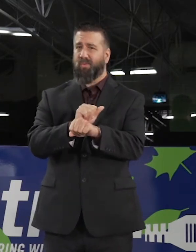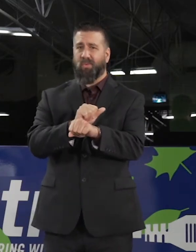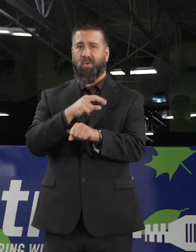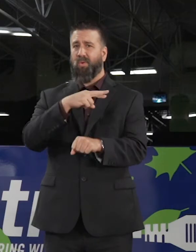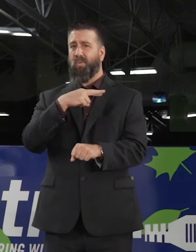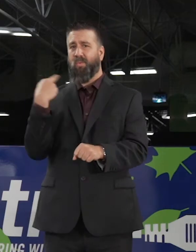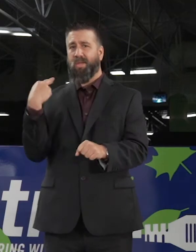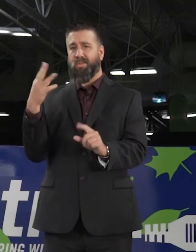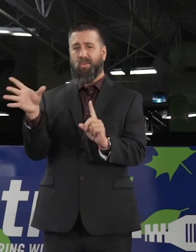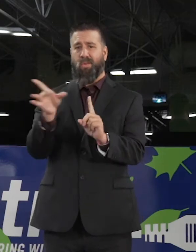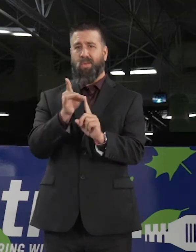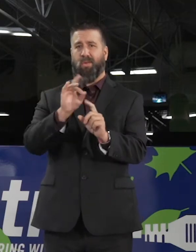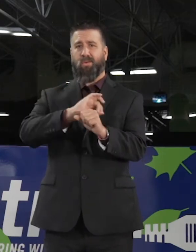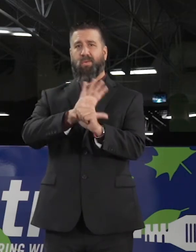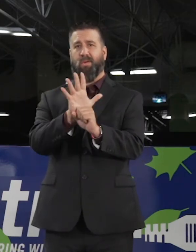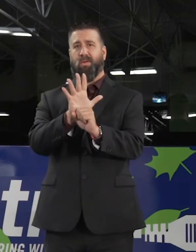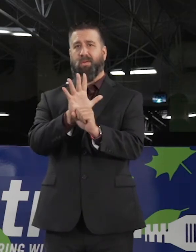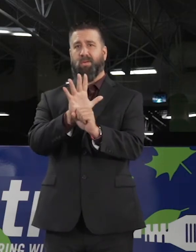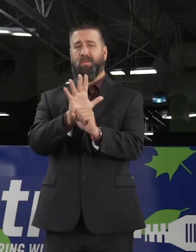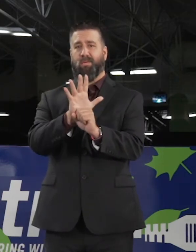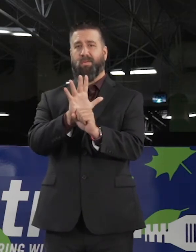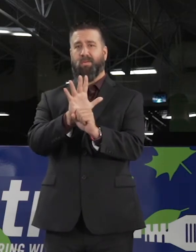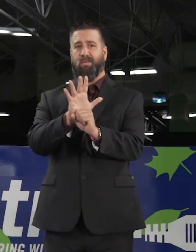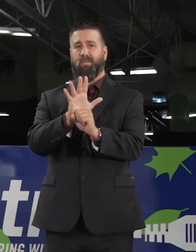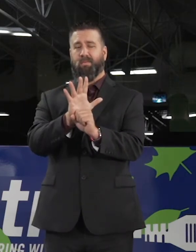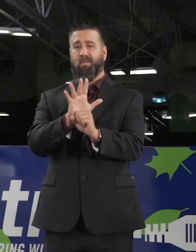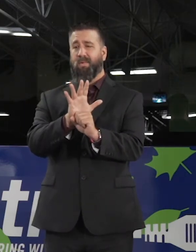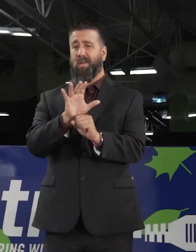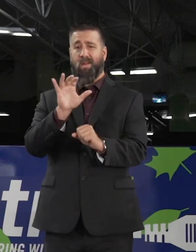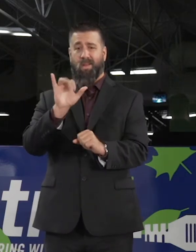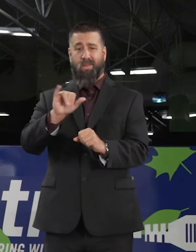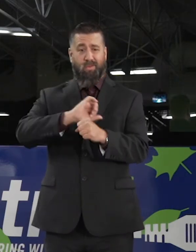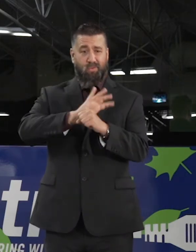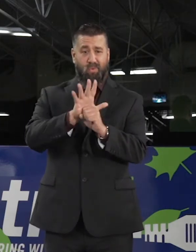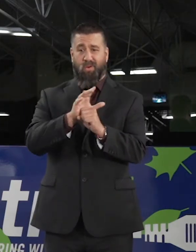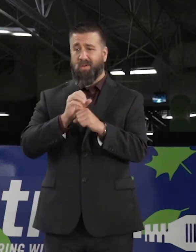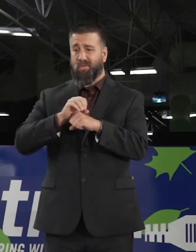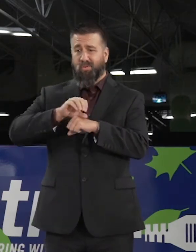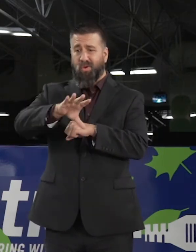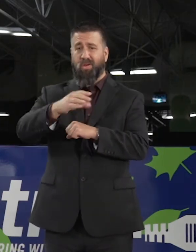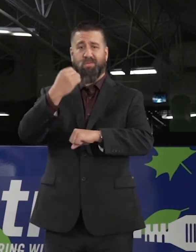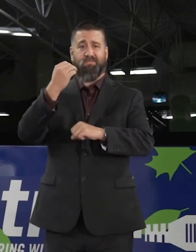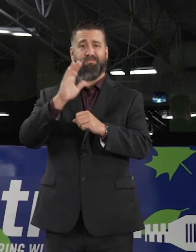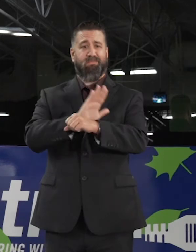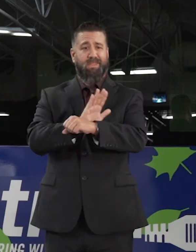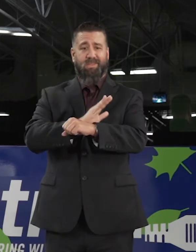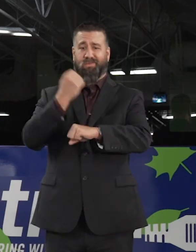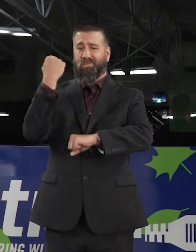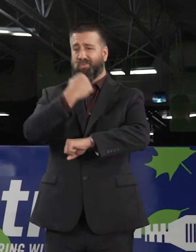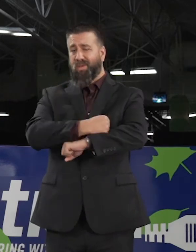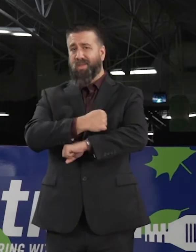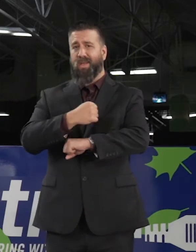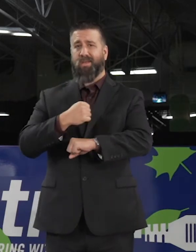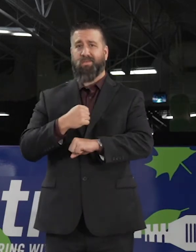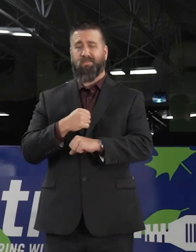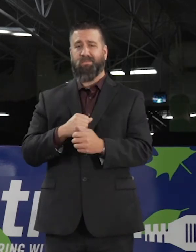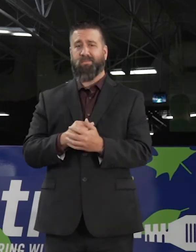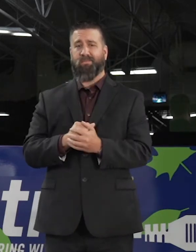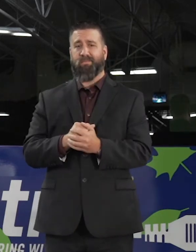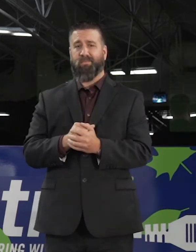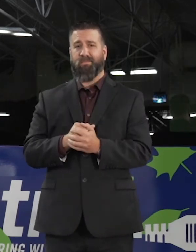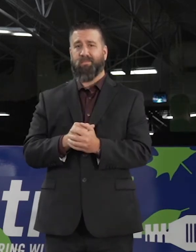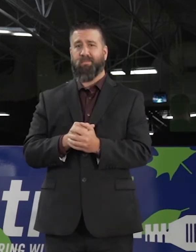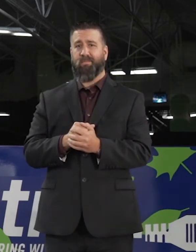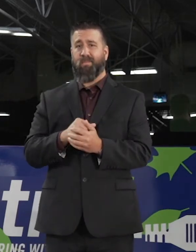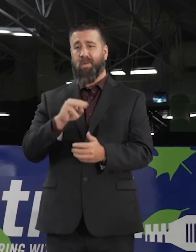even forced to shut down and restrictions in many of our businesses and services across the county. And Metro has